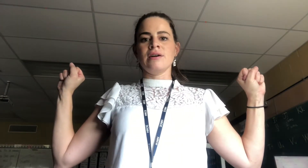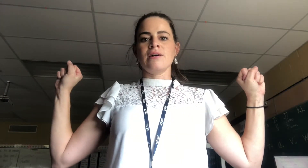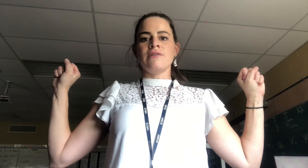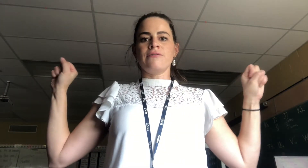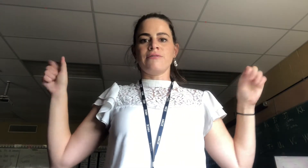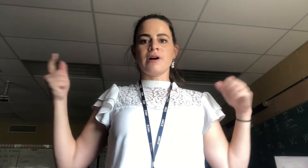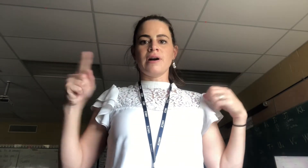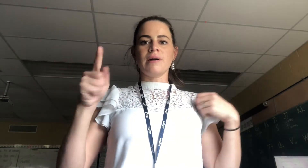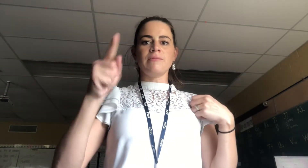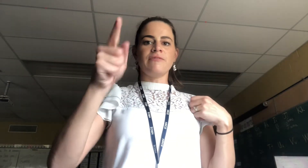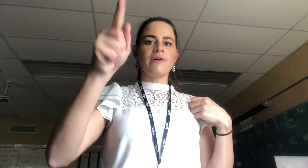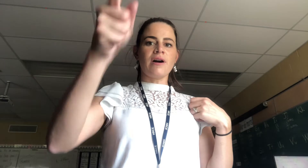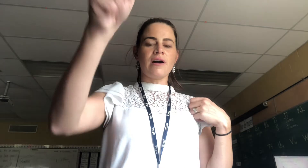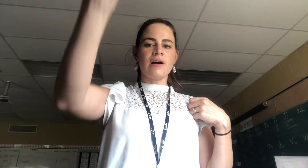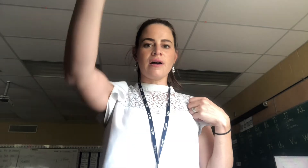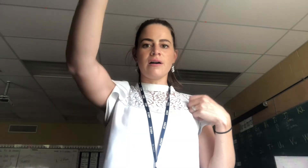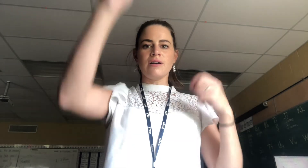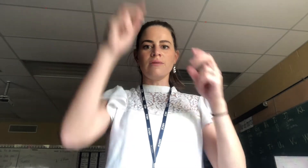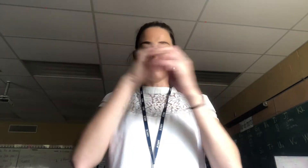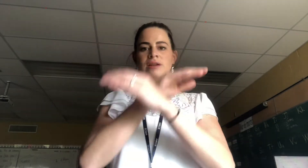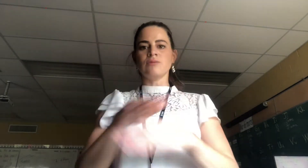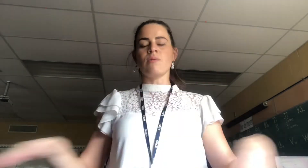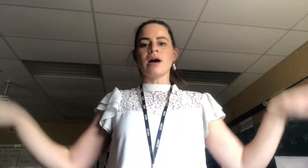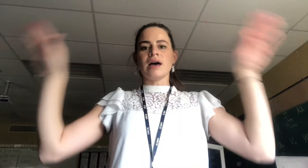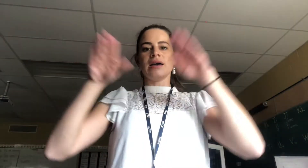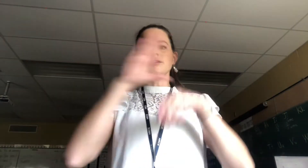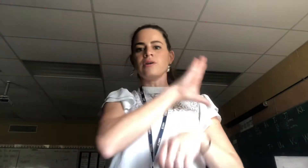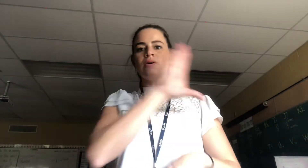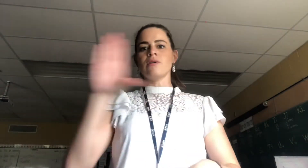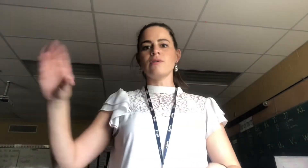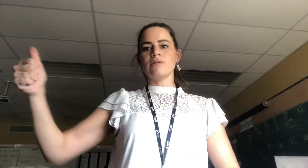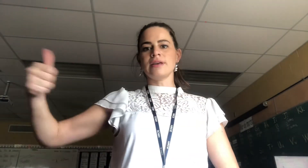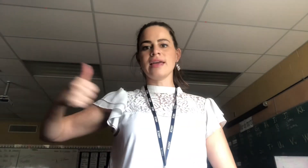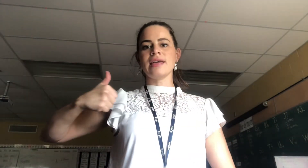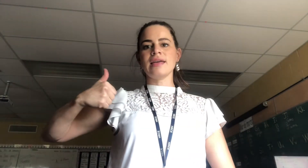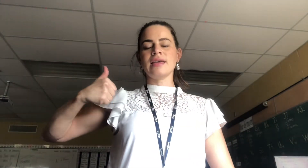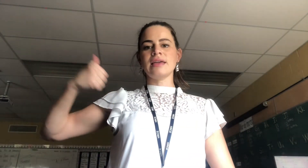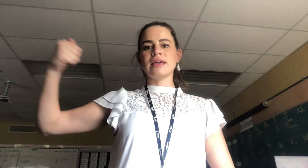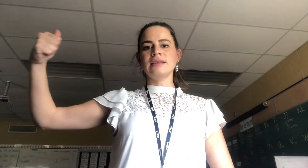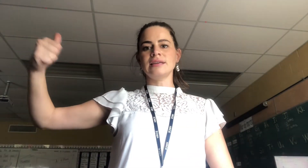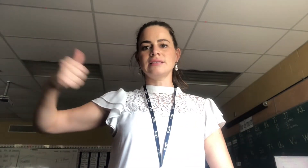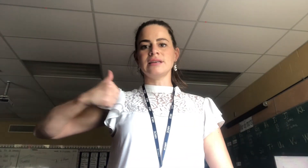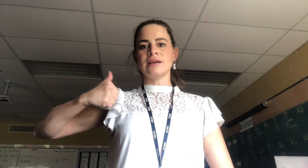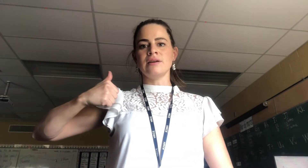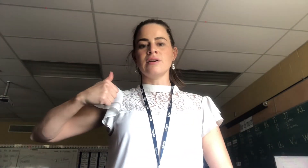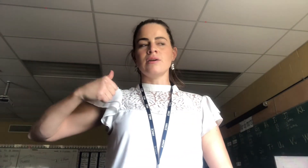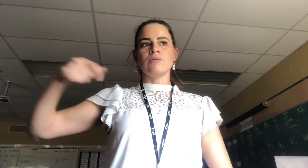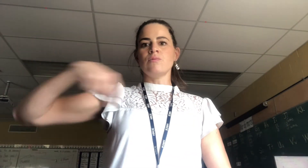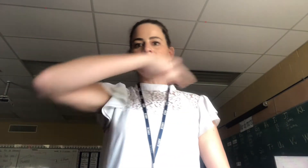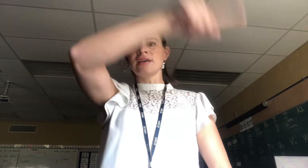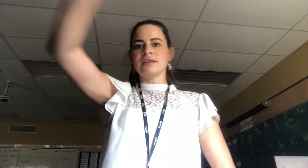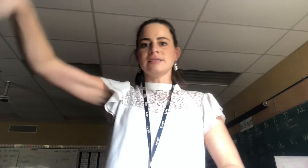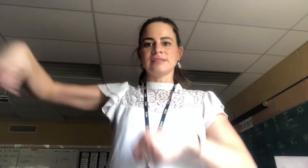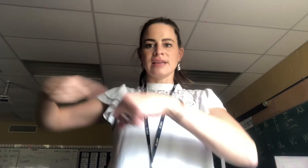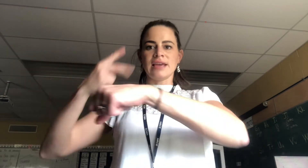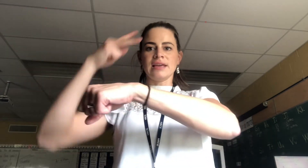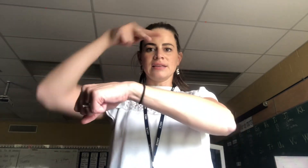From far and wide, oh Canada, we stand